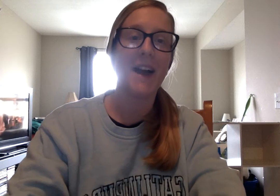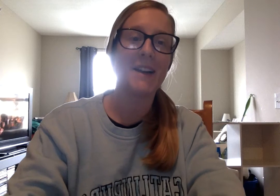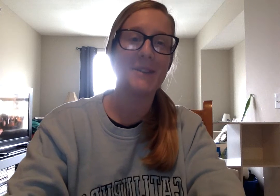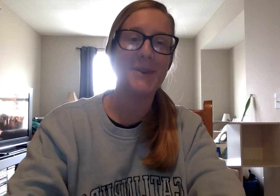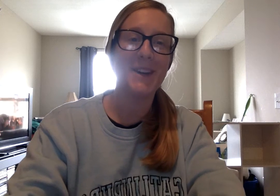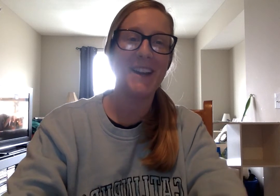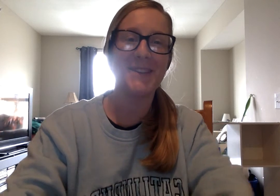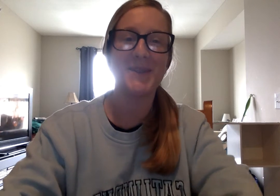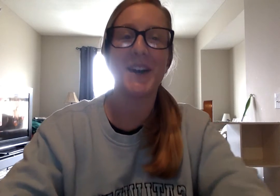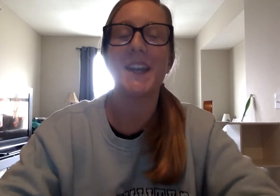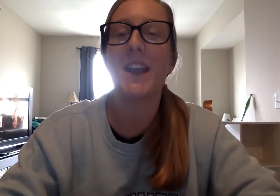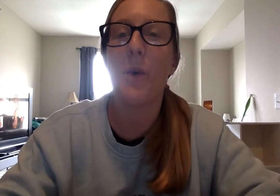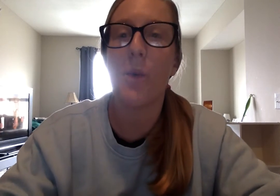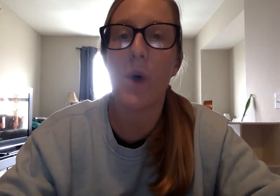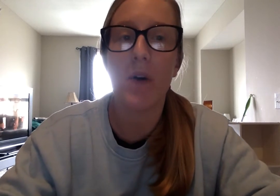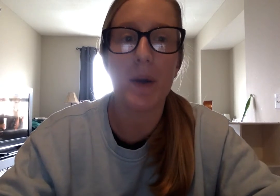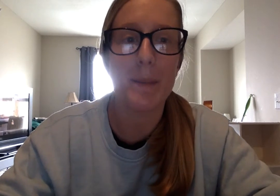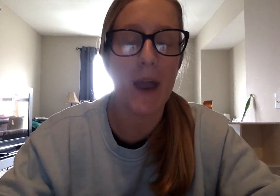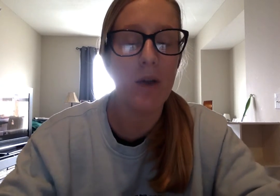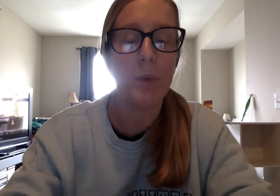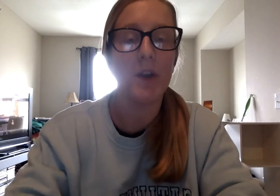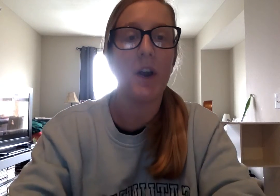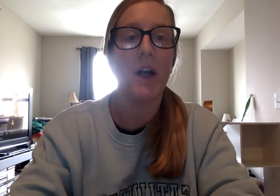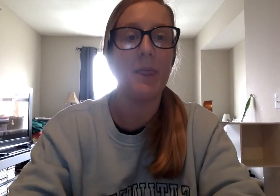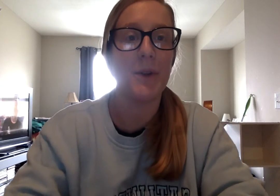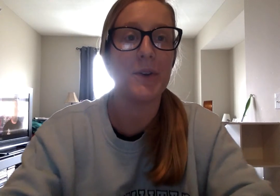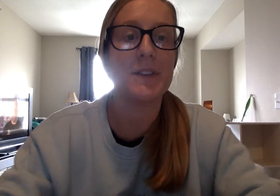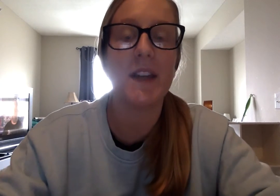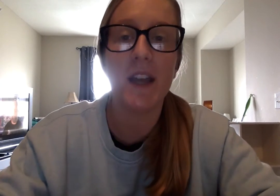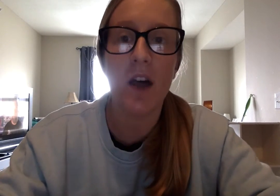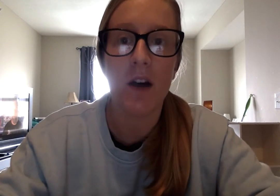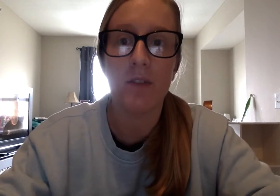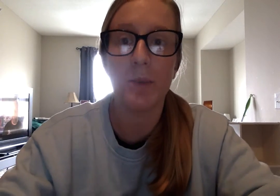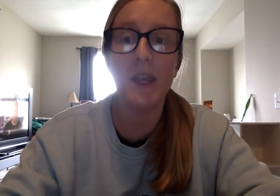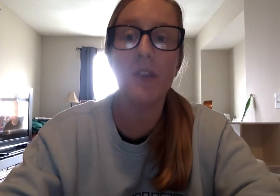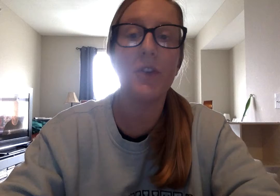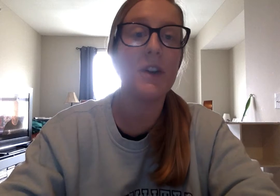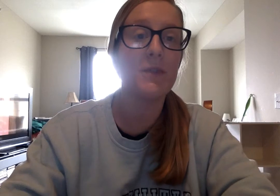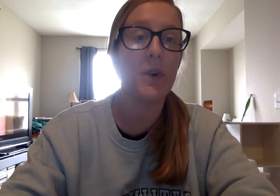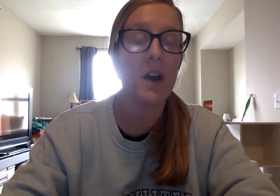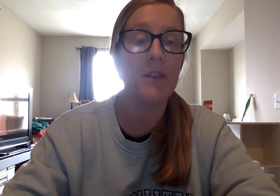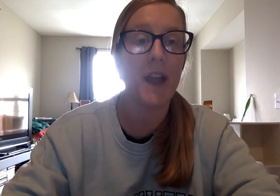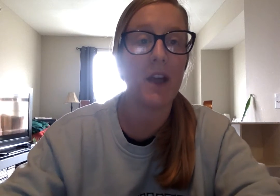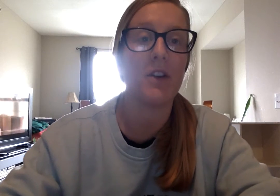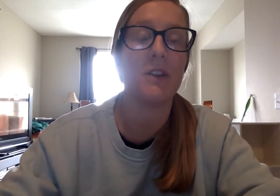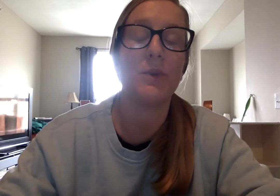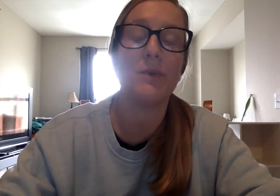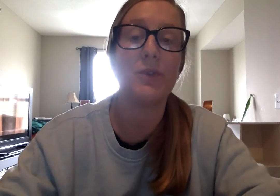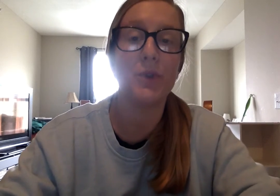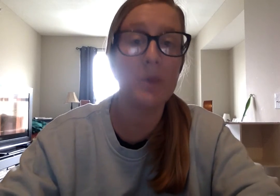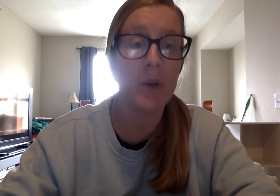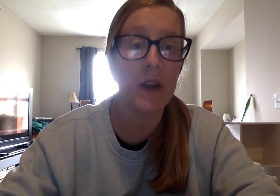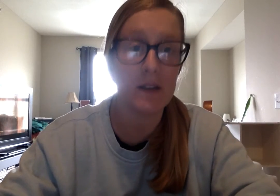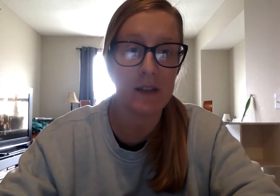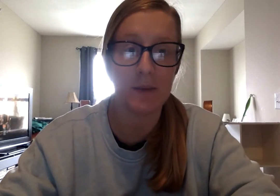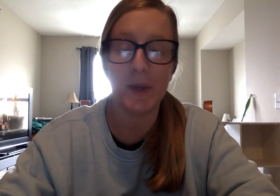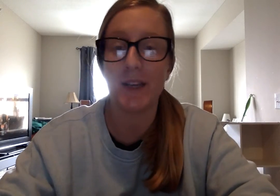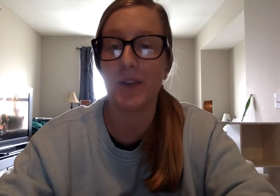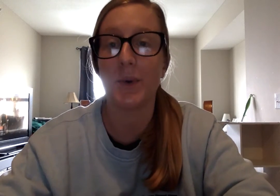Good morning, everybody. Welcome back. We are on Thursday of week 34 of Hagrid's. have two more days this week, so